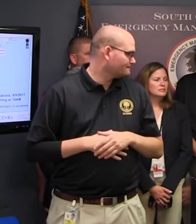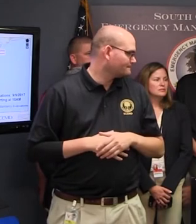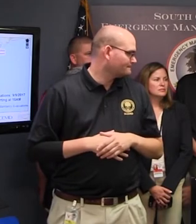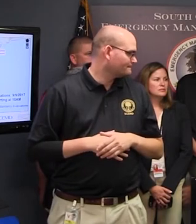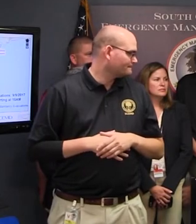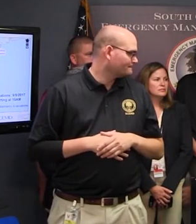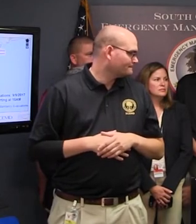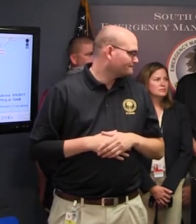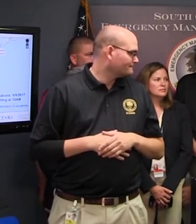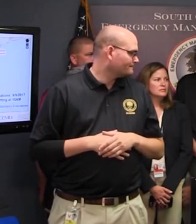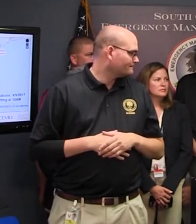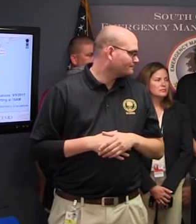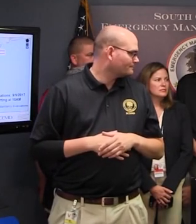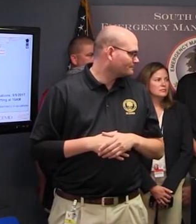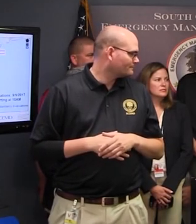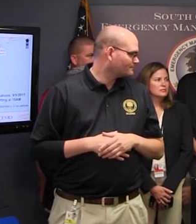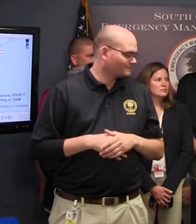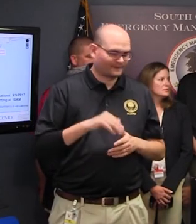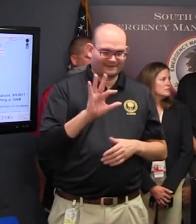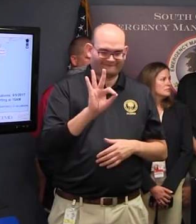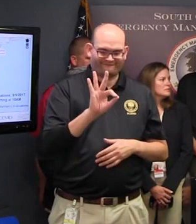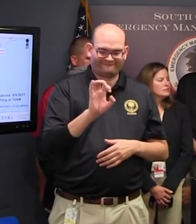Thank Fimo, William Nutt